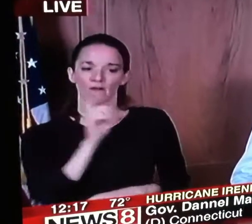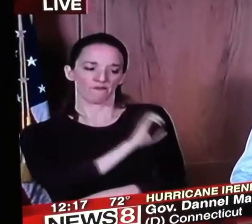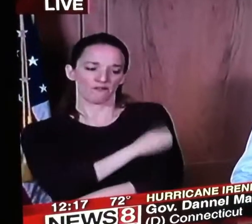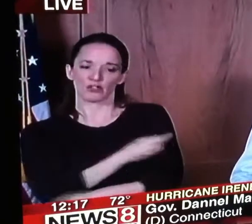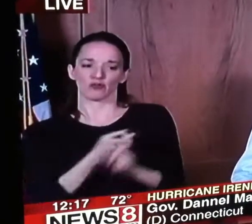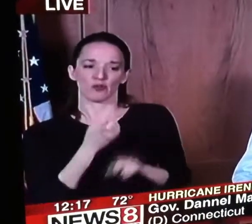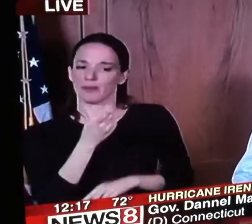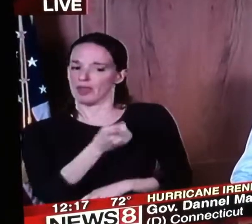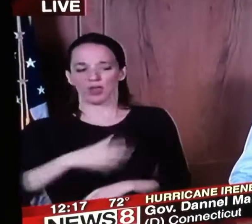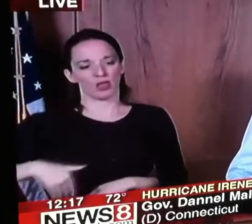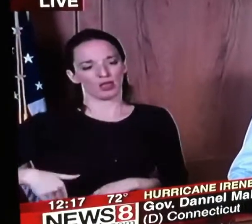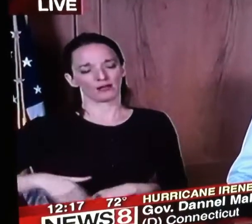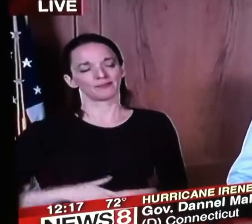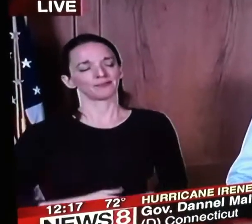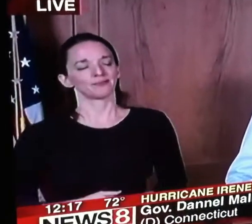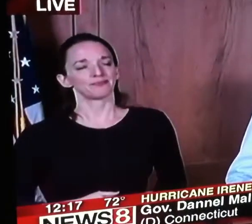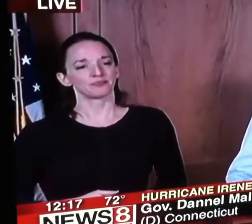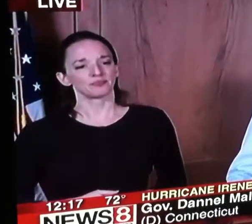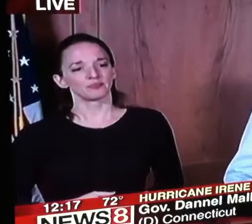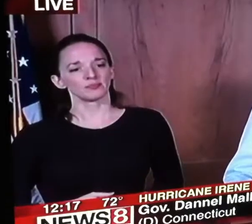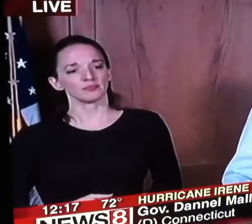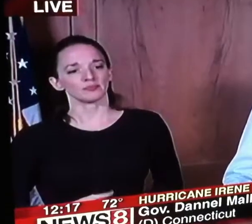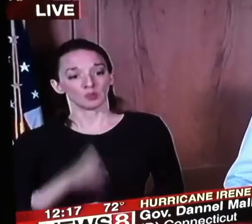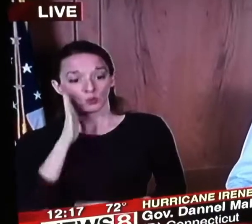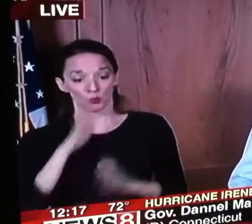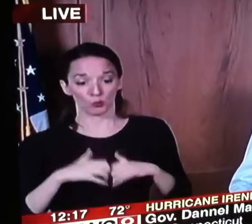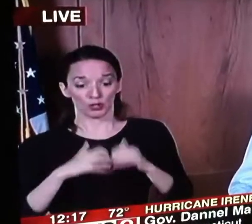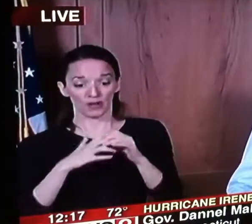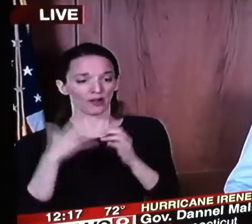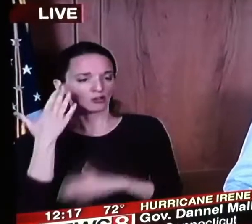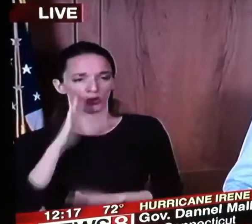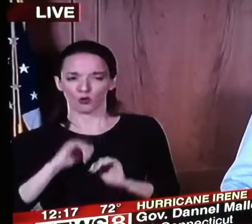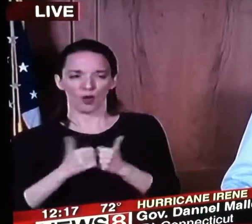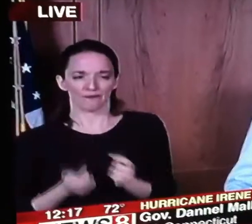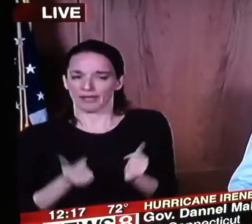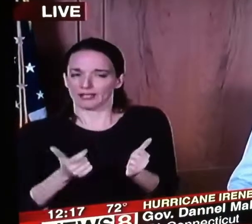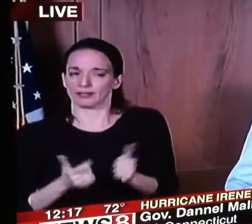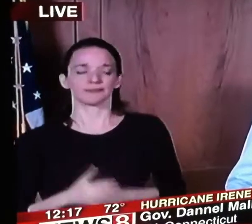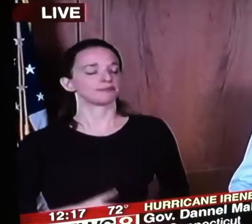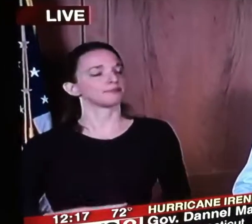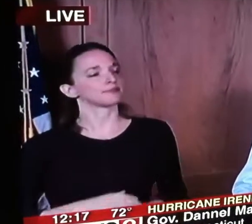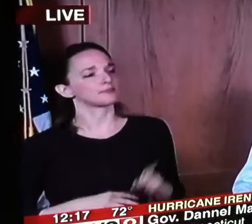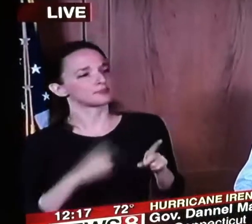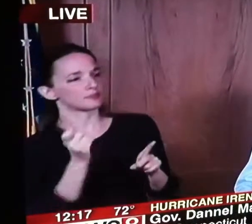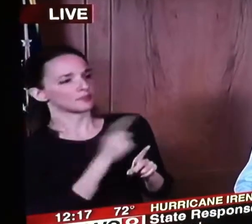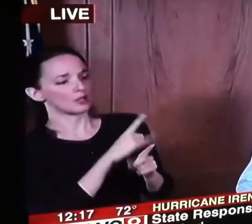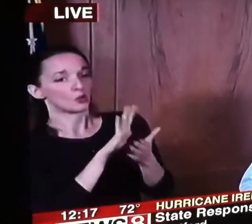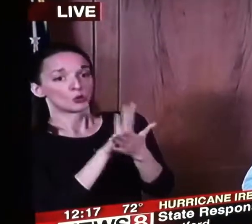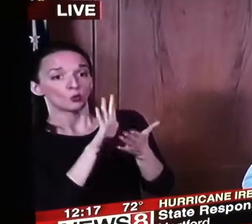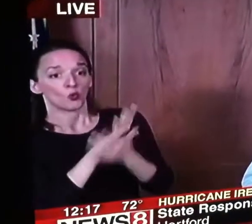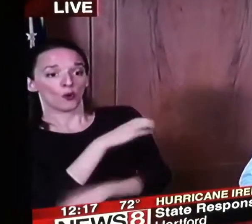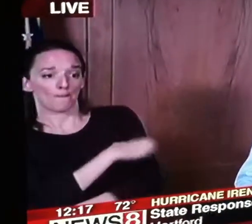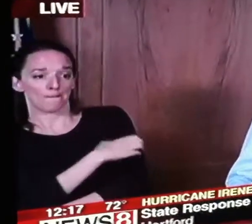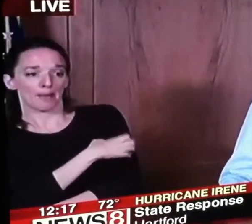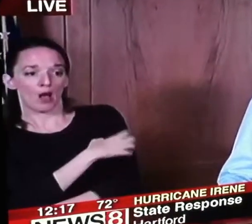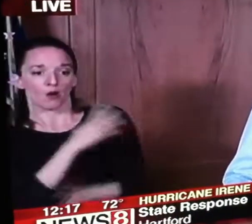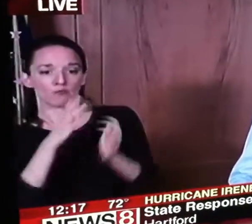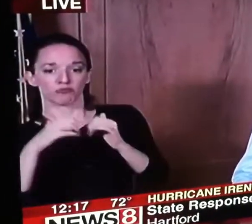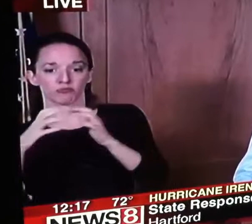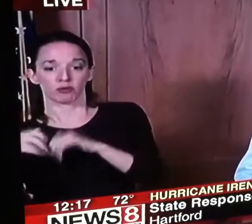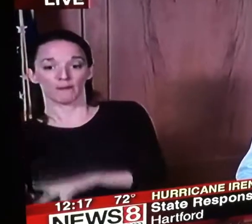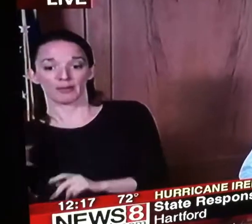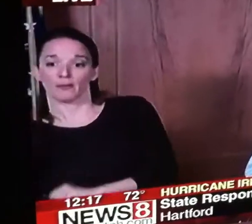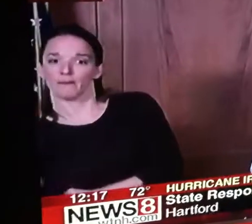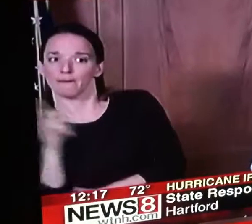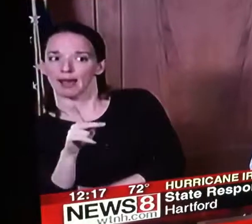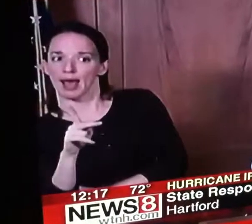what the what the status of that system is and how quickly it will recover as far as the schools and power outages in the coming week as people go